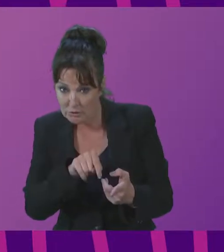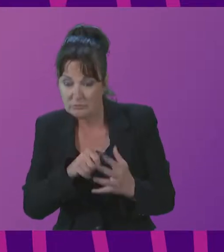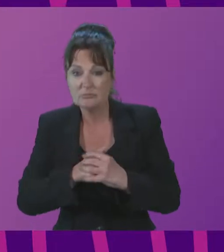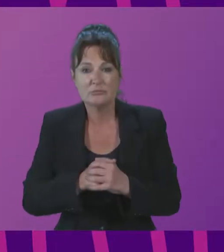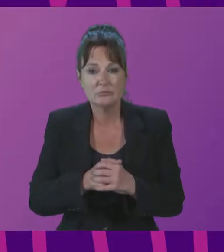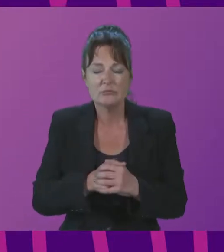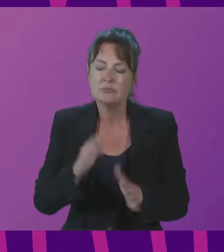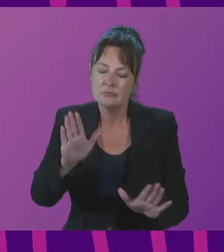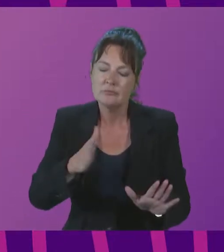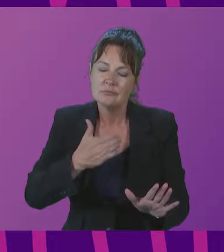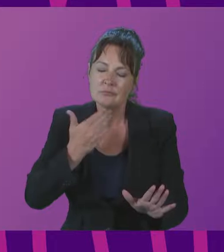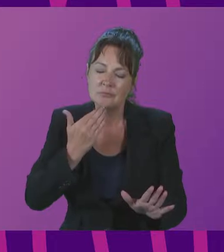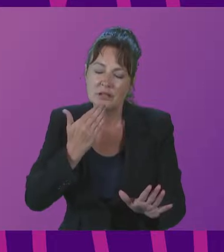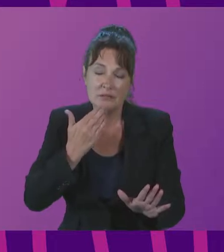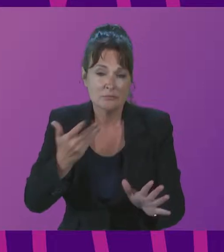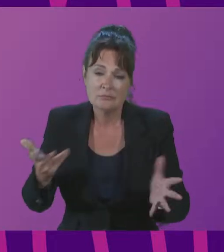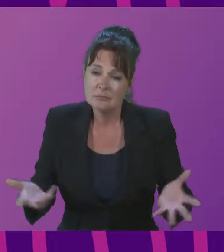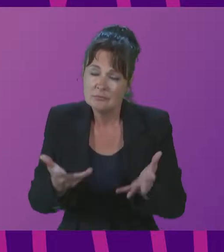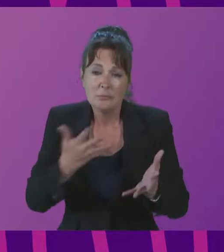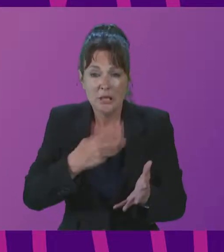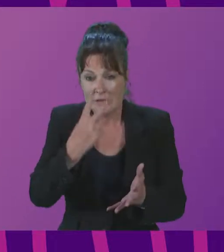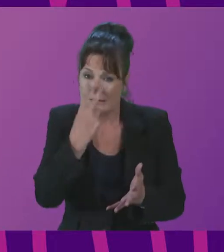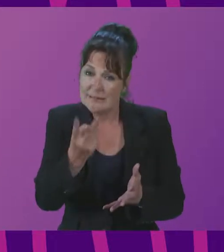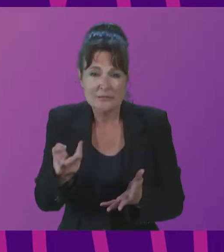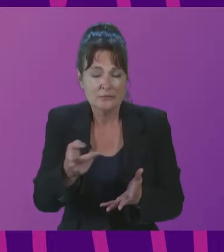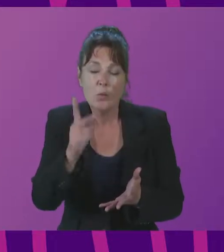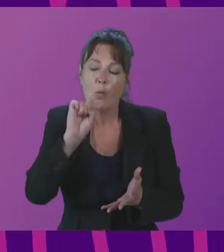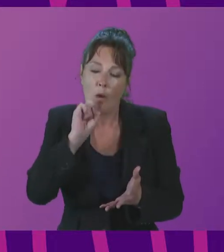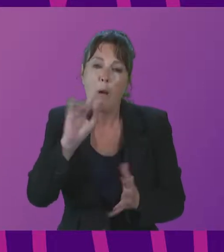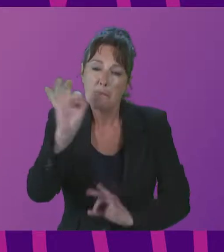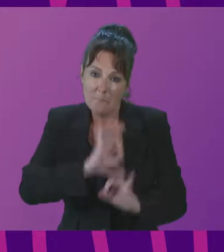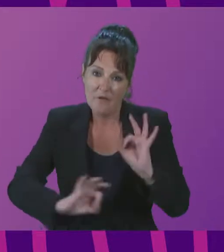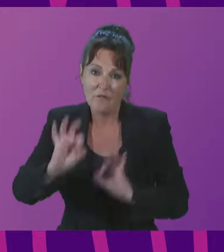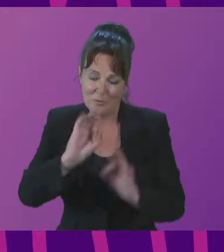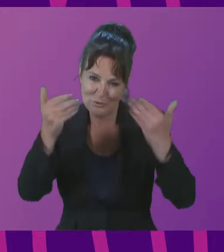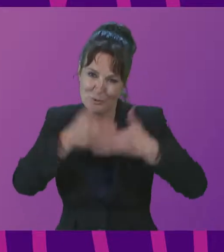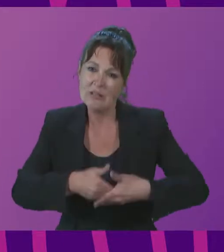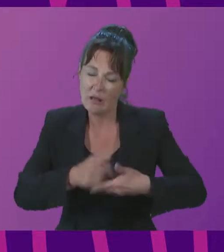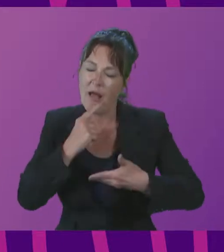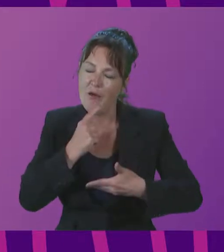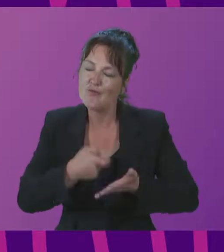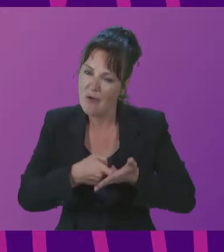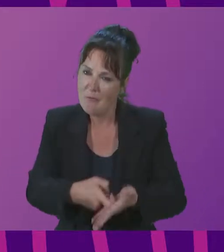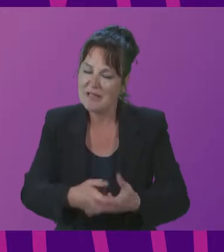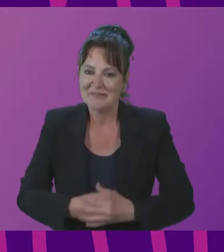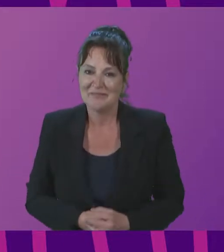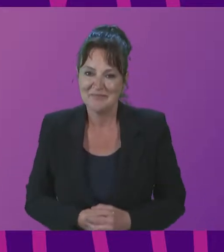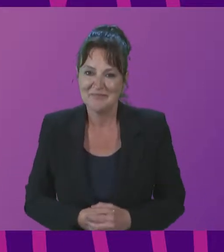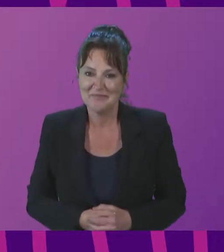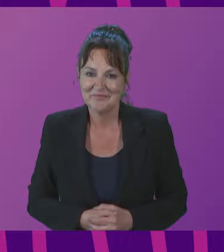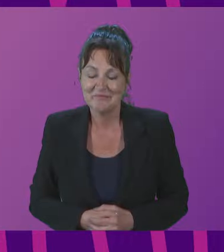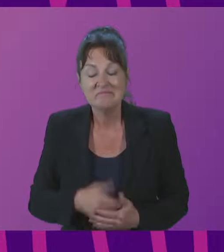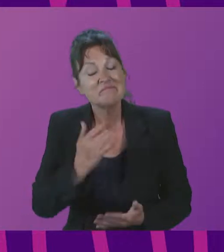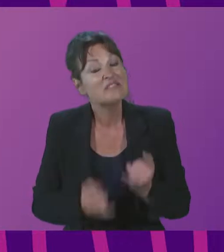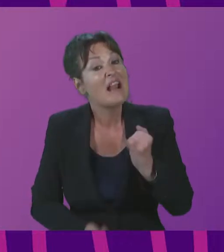I urge you to see it if you can. There will be a performance tonight. That's why, for the last